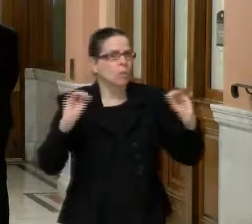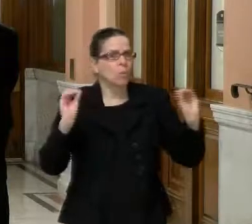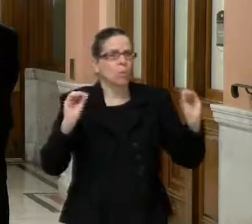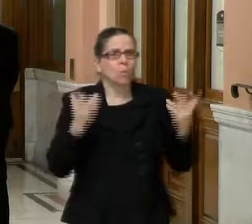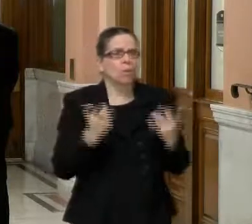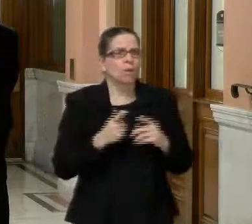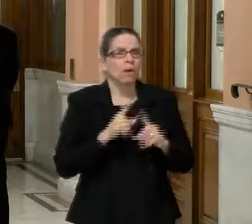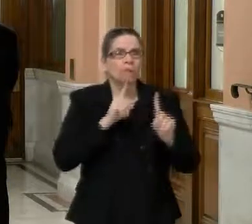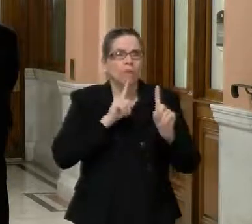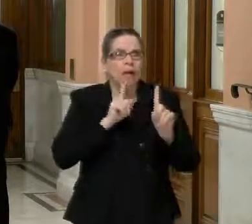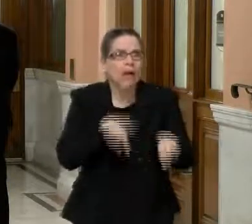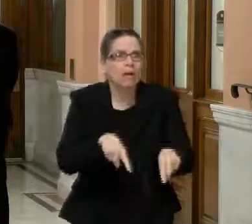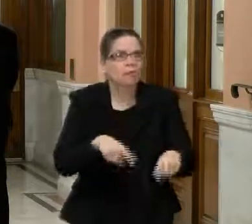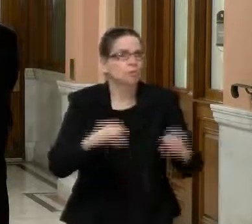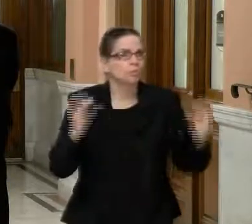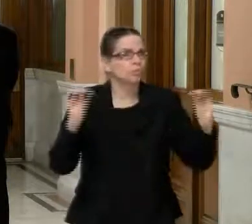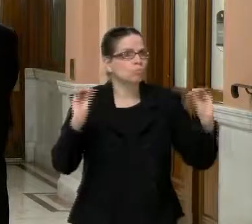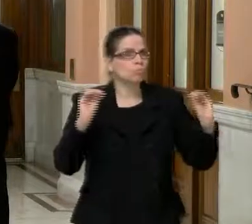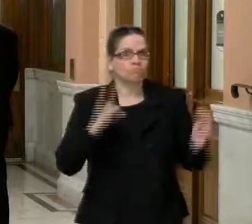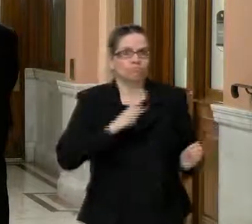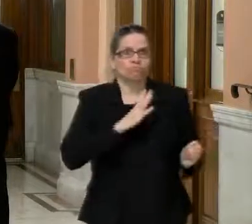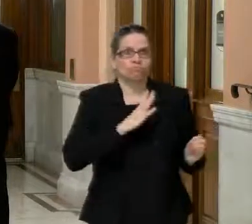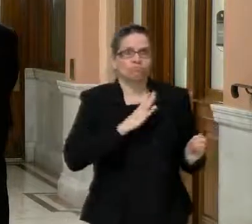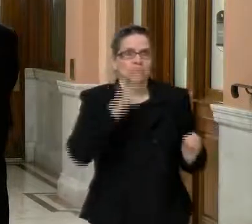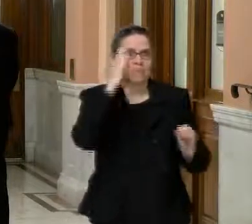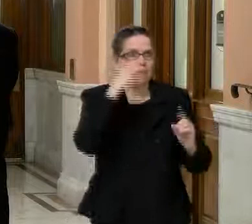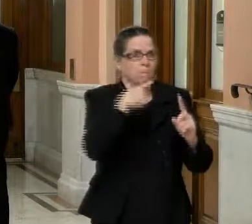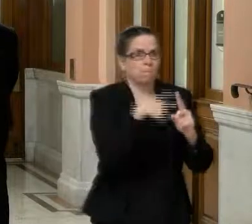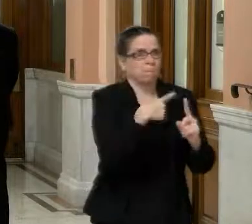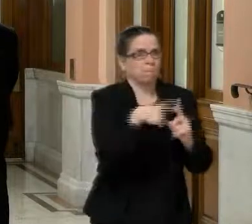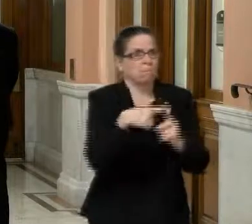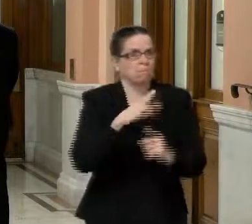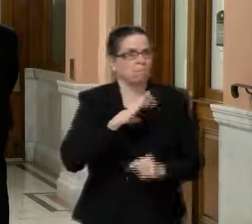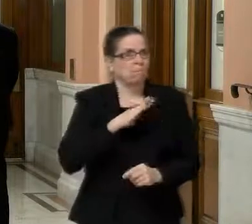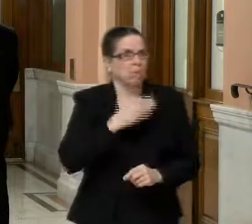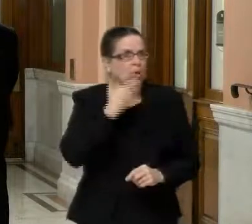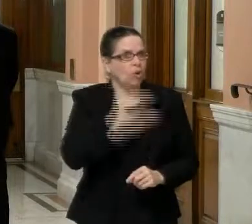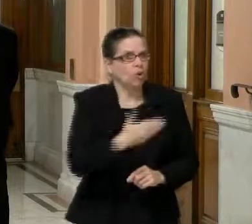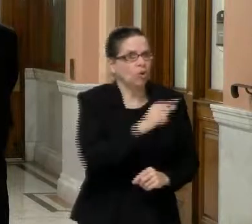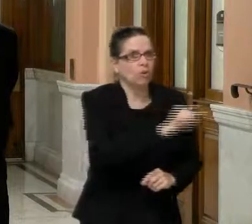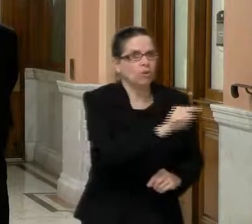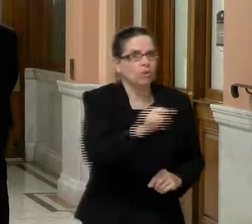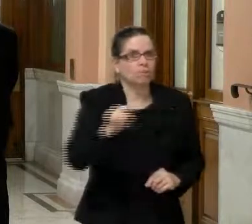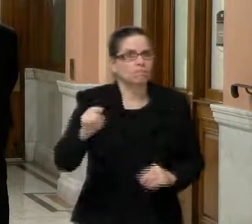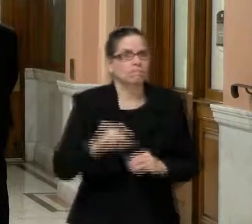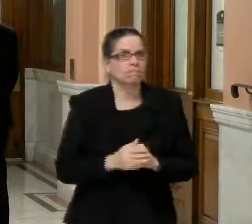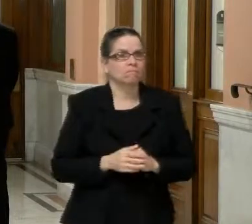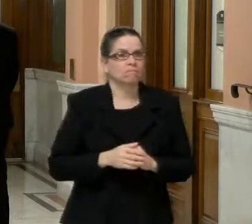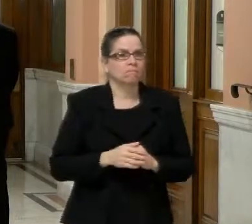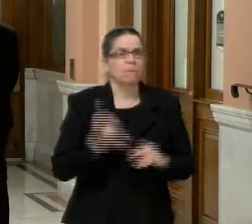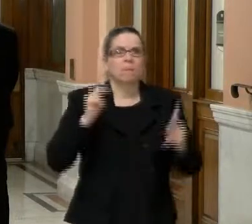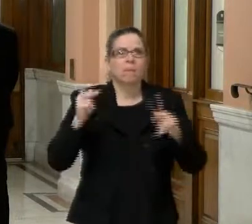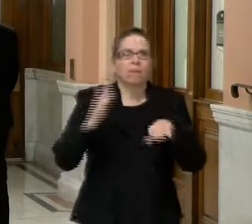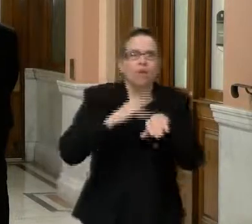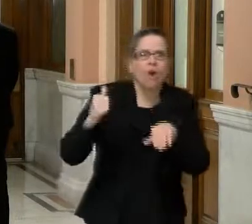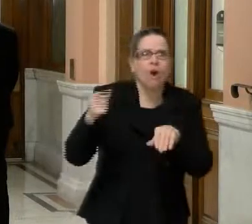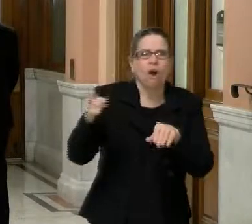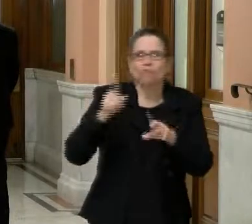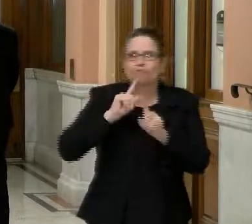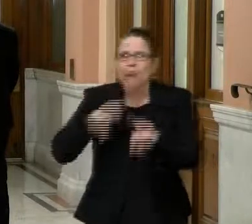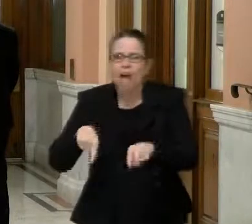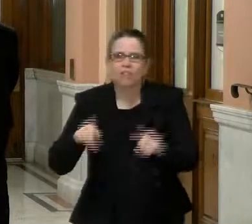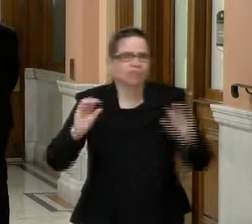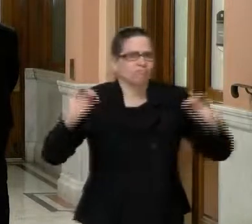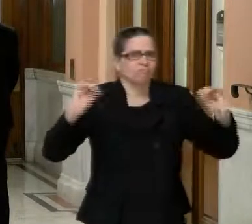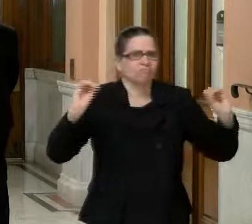buddies who are just a little down the street at a hundred Providence street. Um, we also haven't had any problems with, uh, major